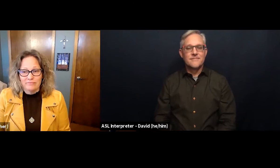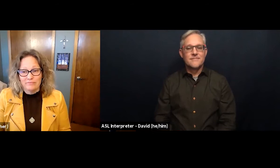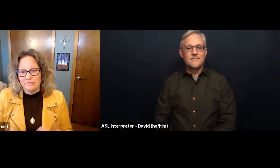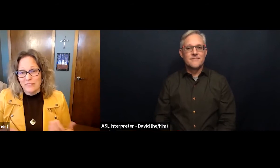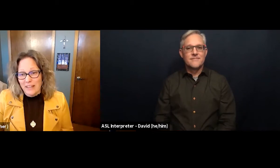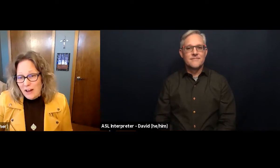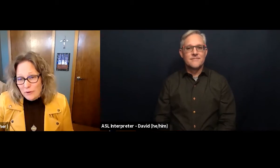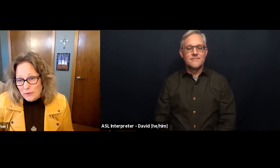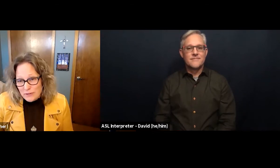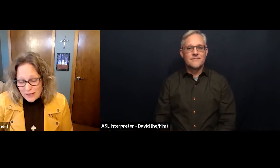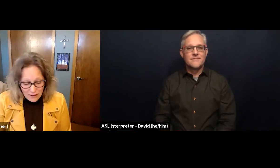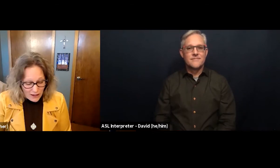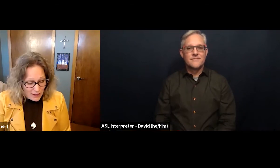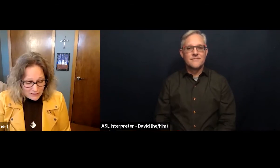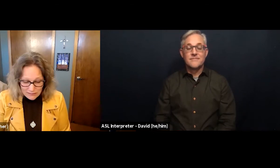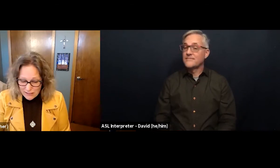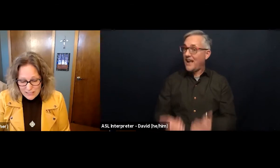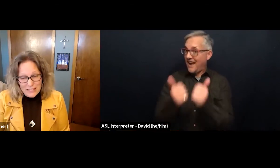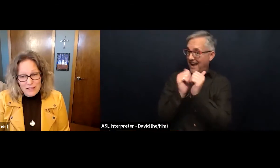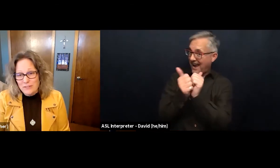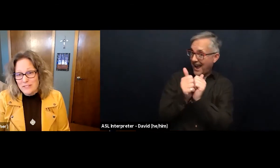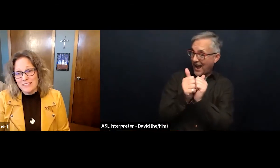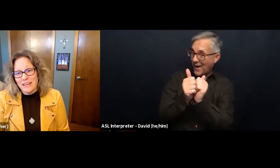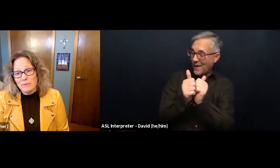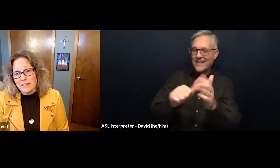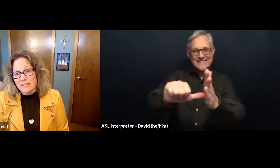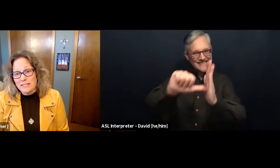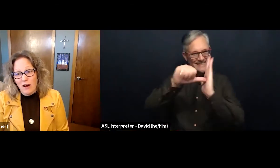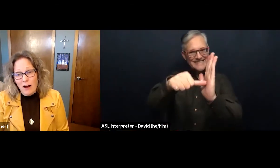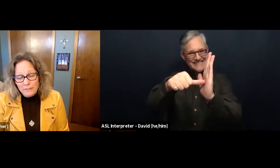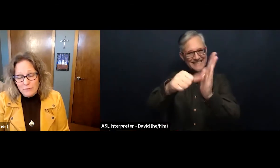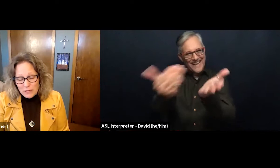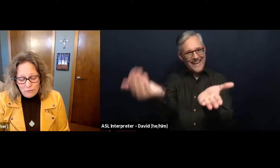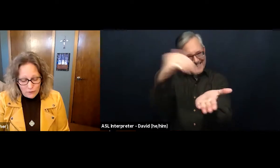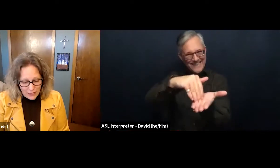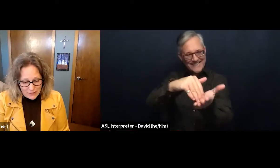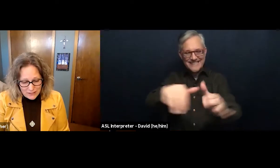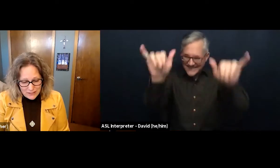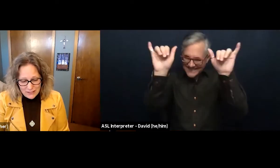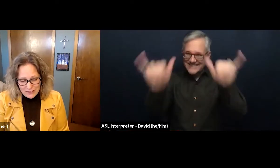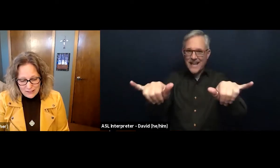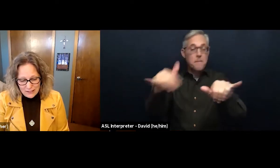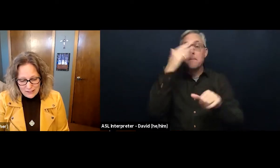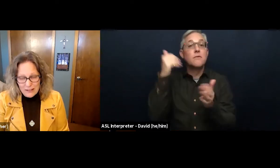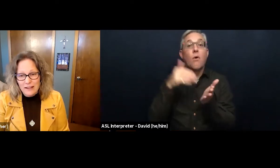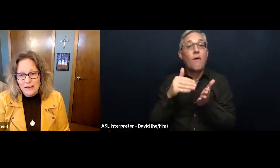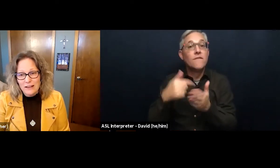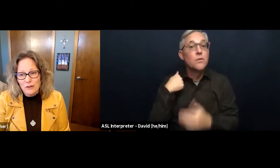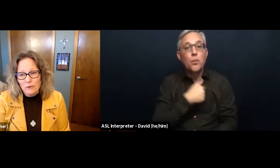and how do we do that again? I'll just say those things again because often we forget. We